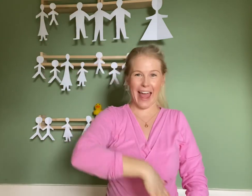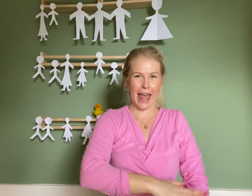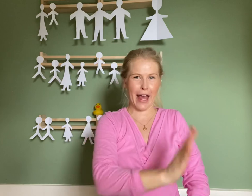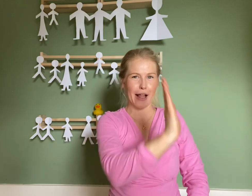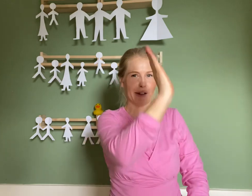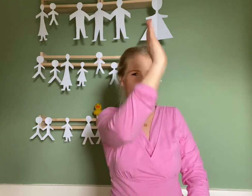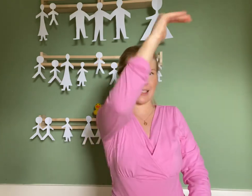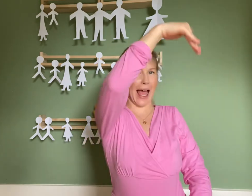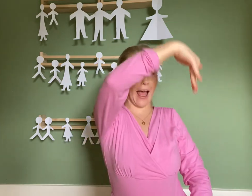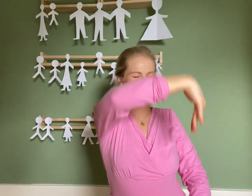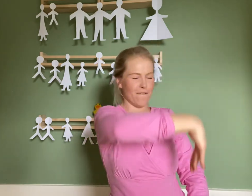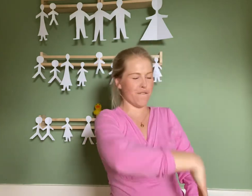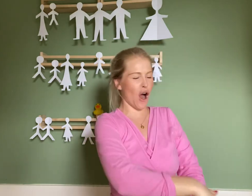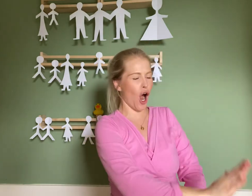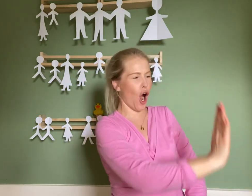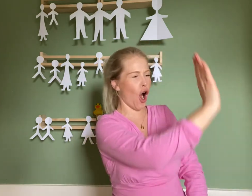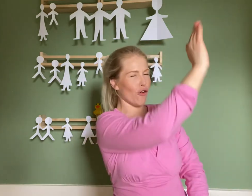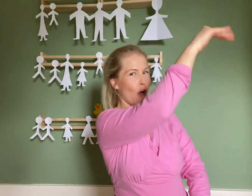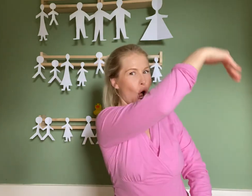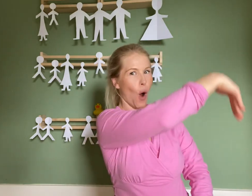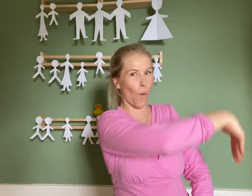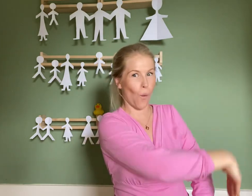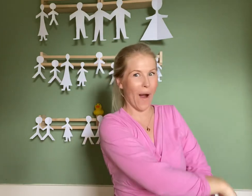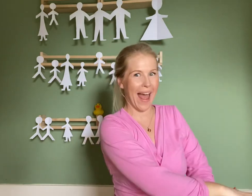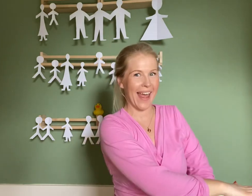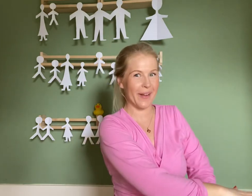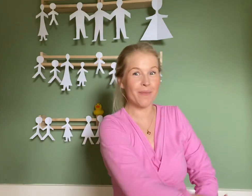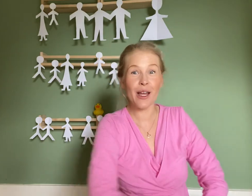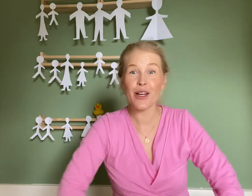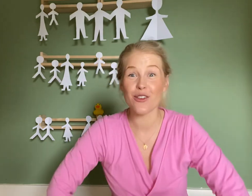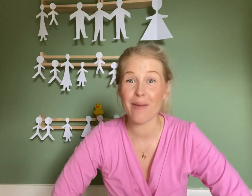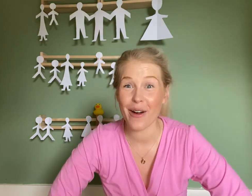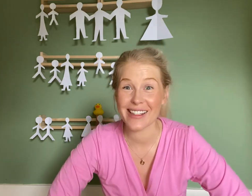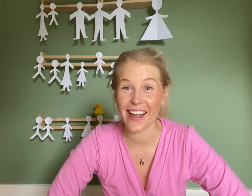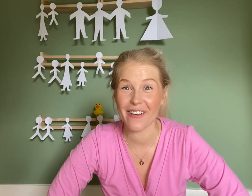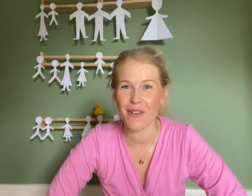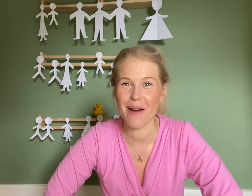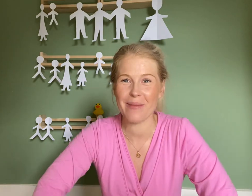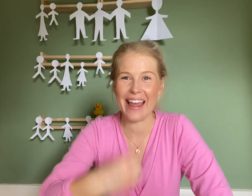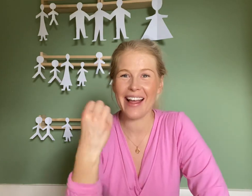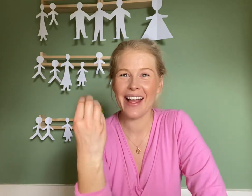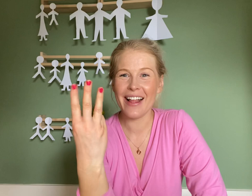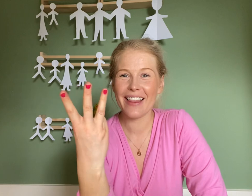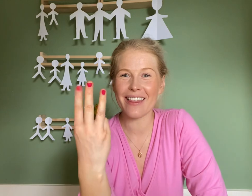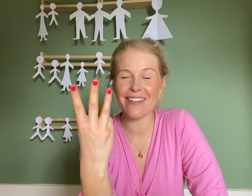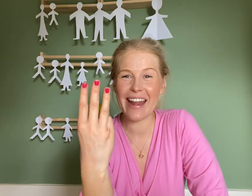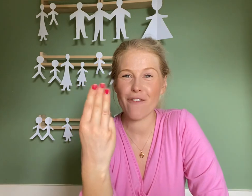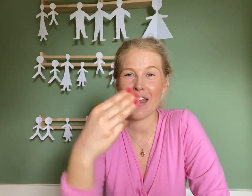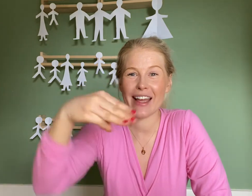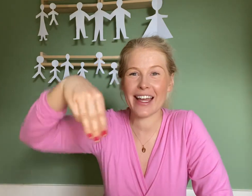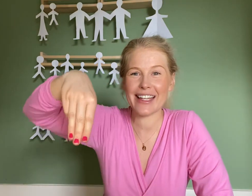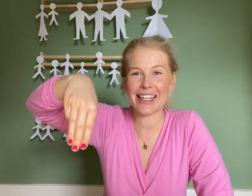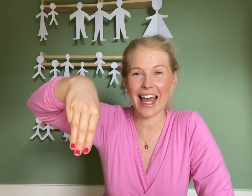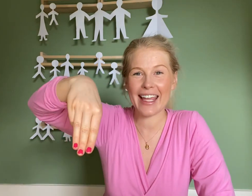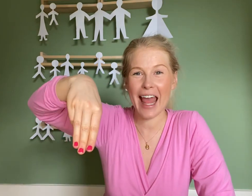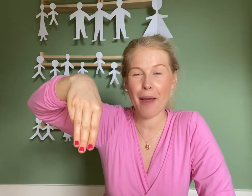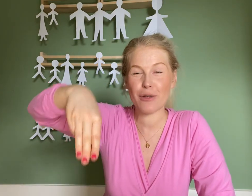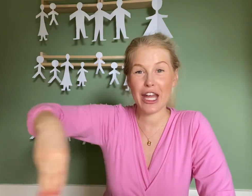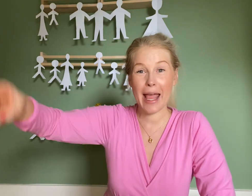hills and far away. Do you remember our sign for mummy? Three fingers like an M shape